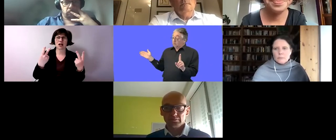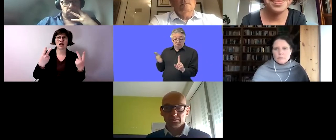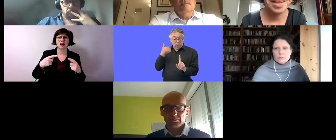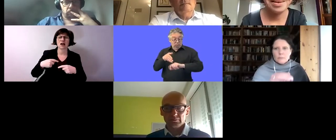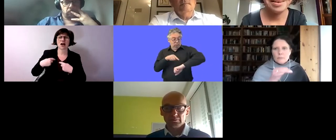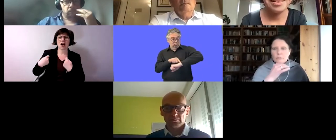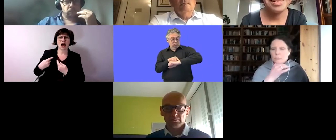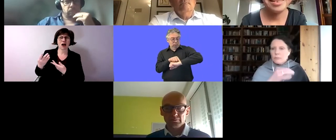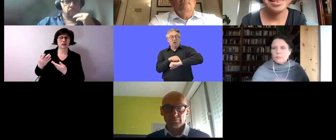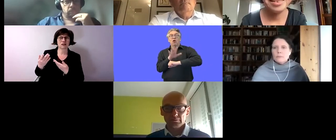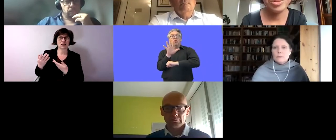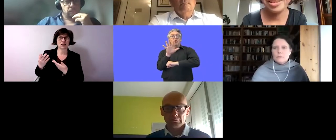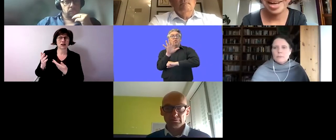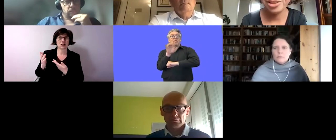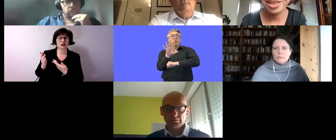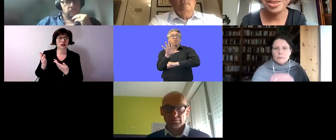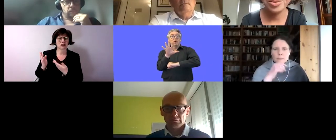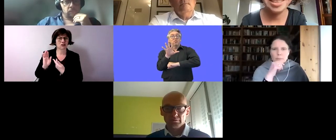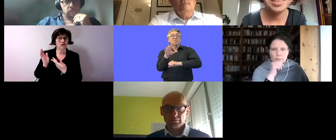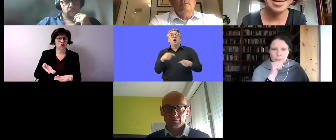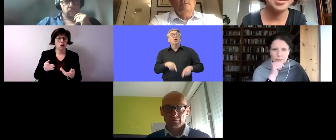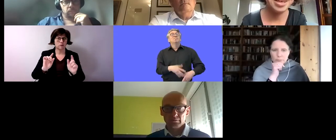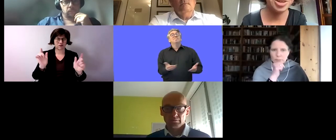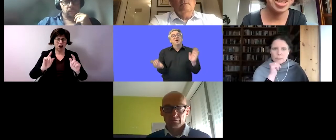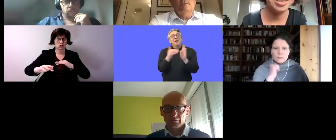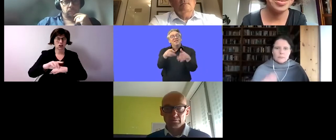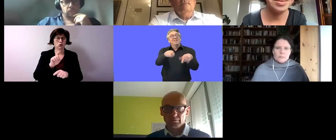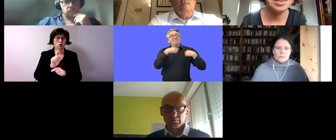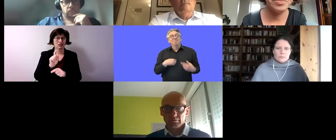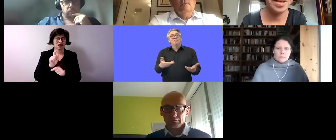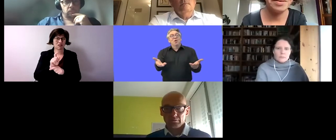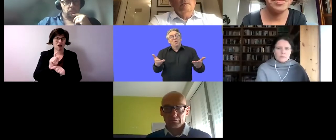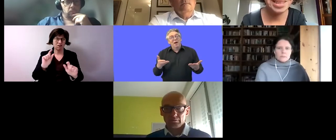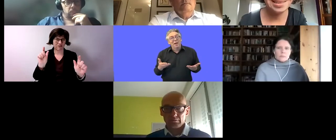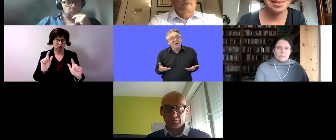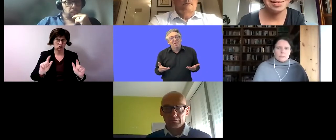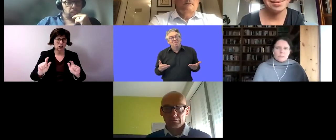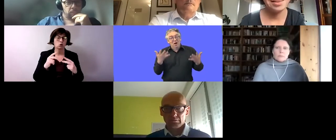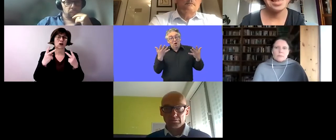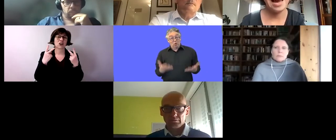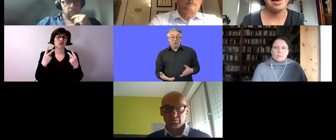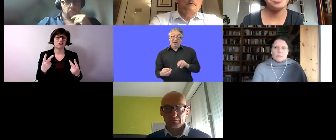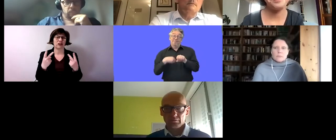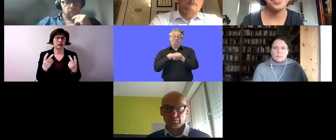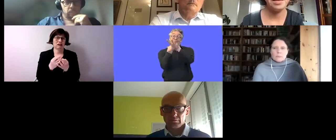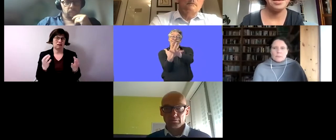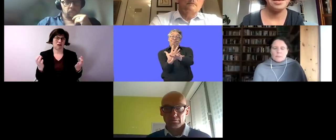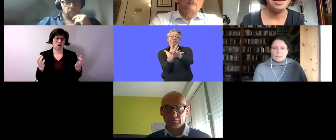so once again i'd like to wish you a warm welcome to today's digital meeting to